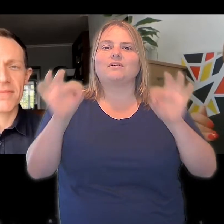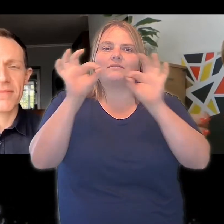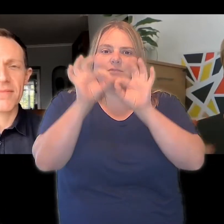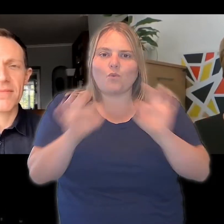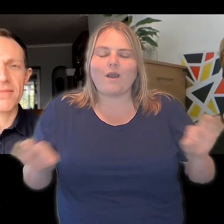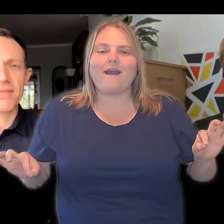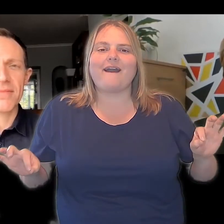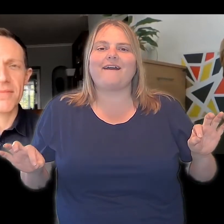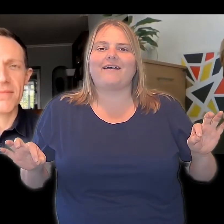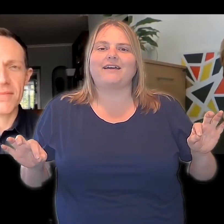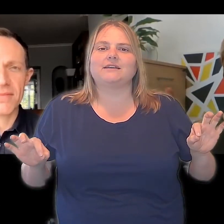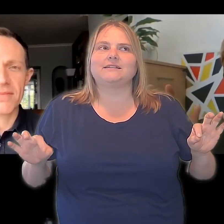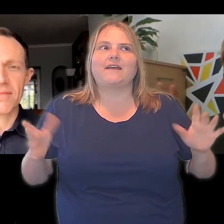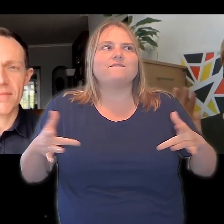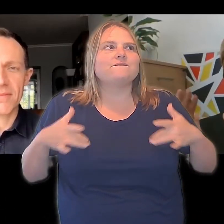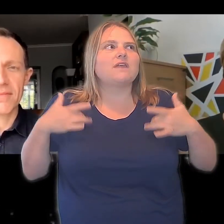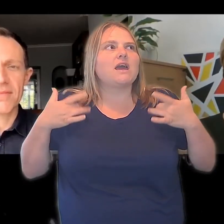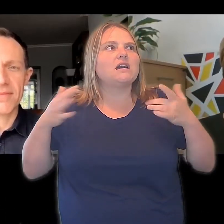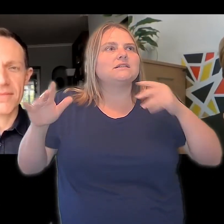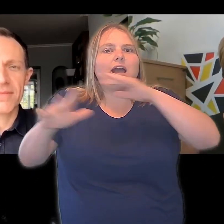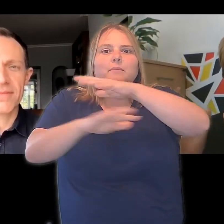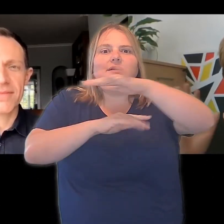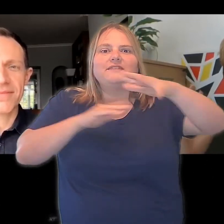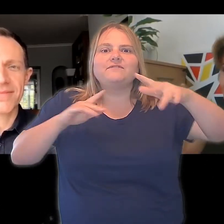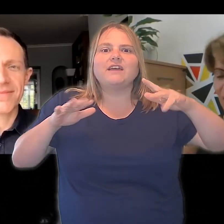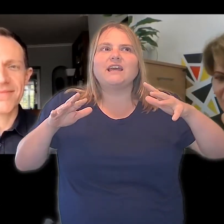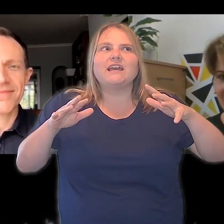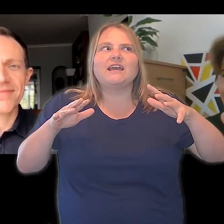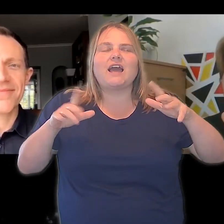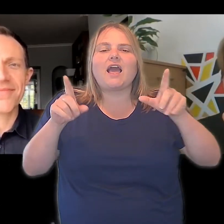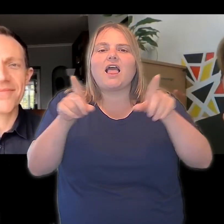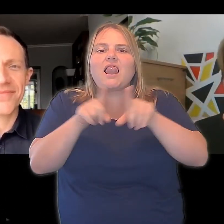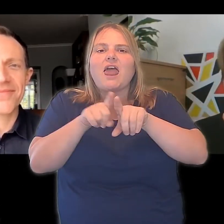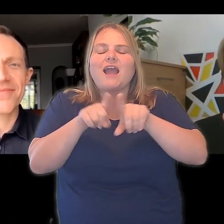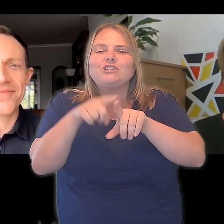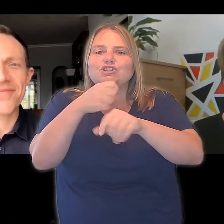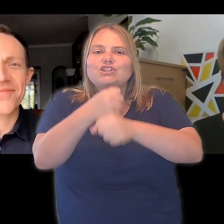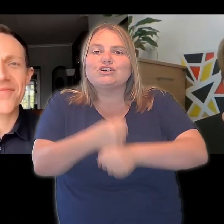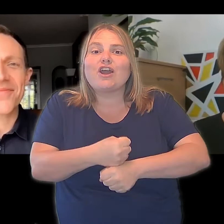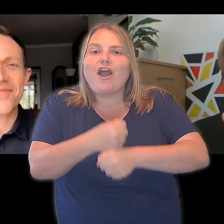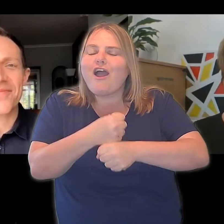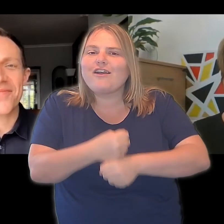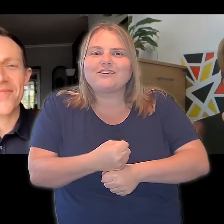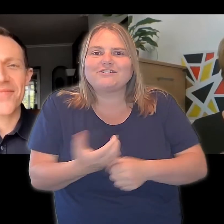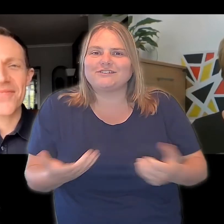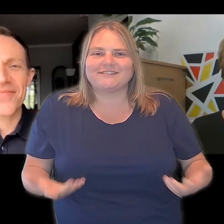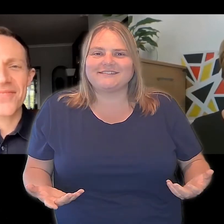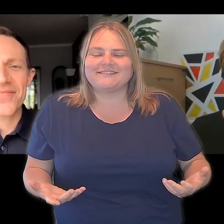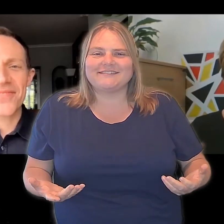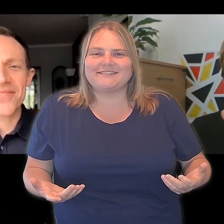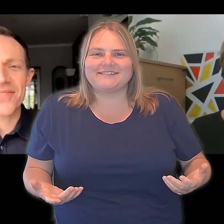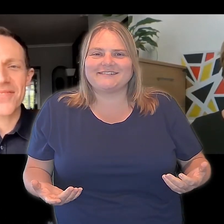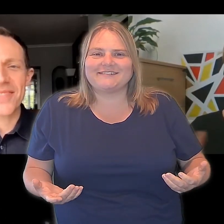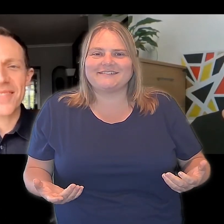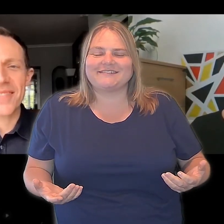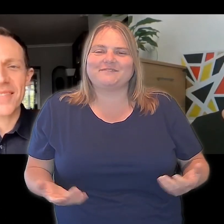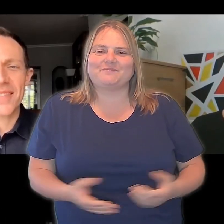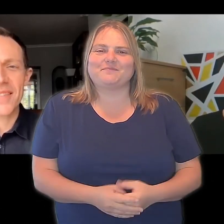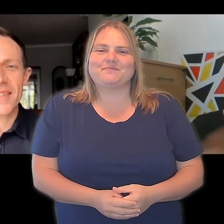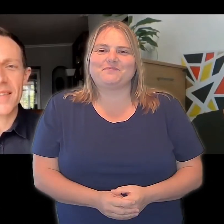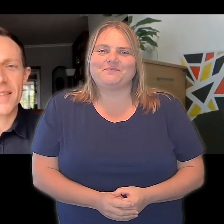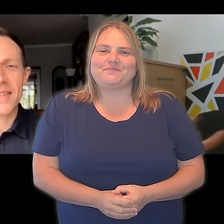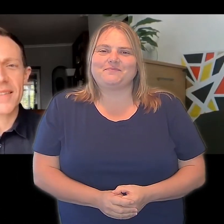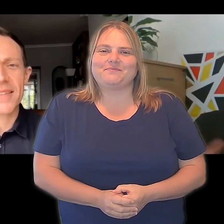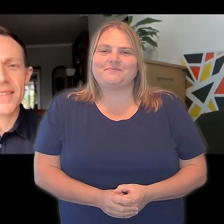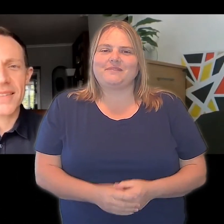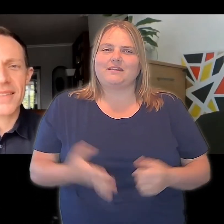And because it's sort of in a basement, it's, it's almost the acoustics are, it almost feels, you know, I